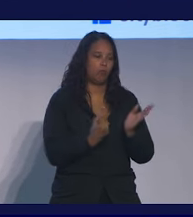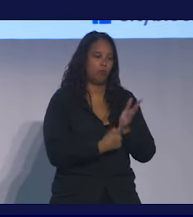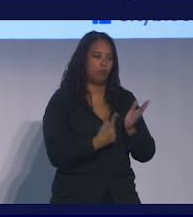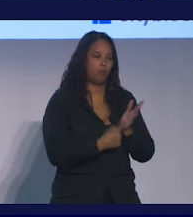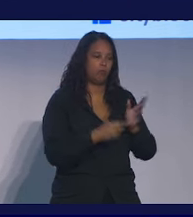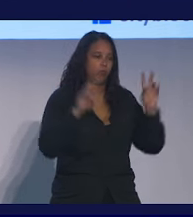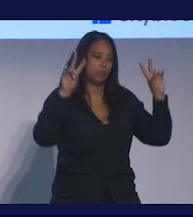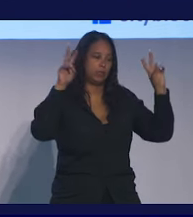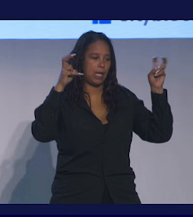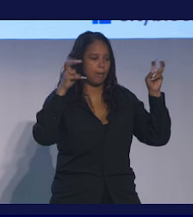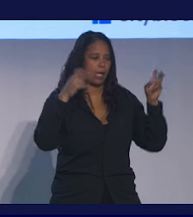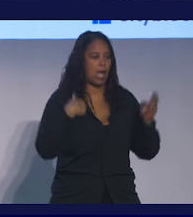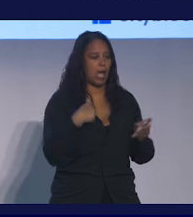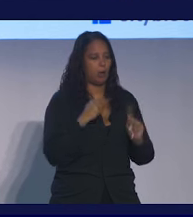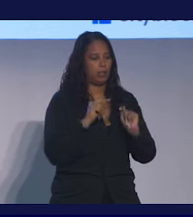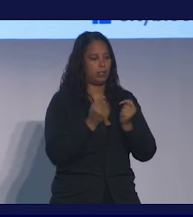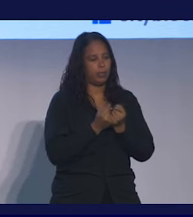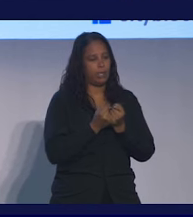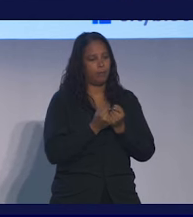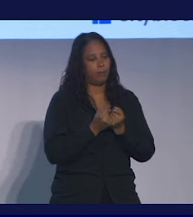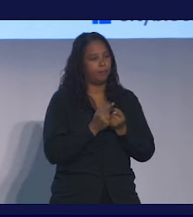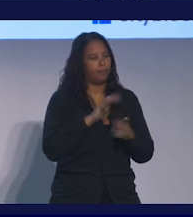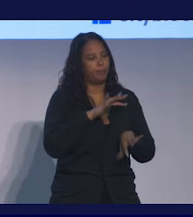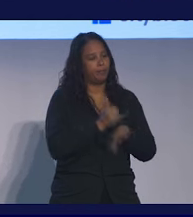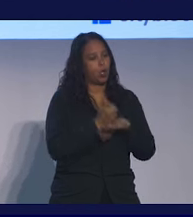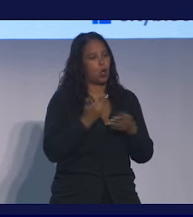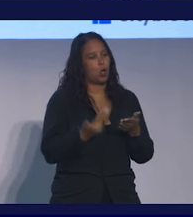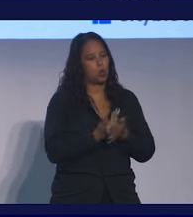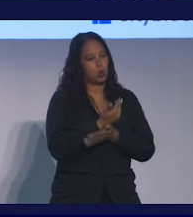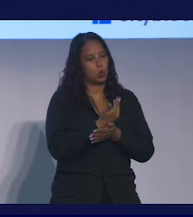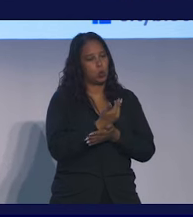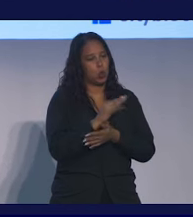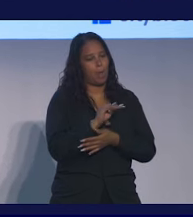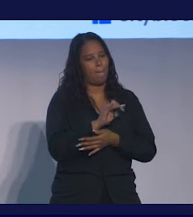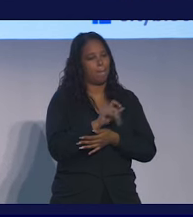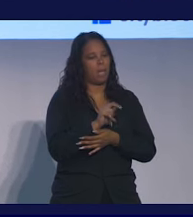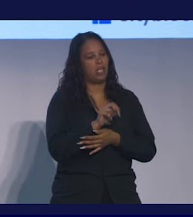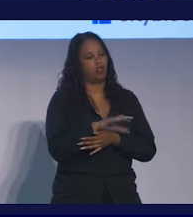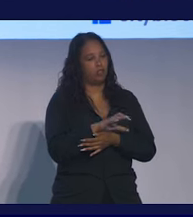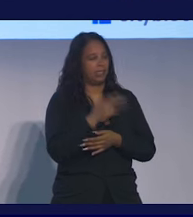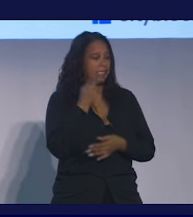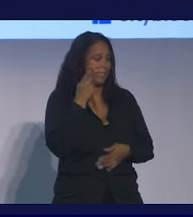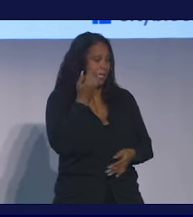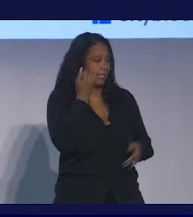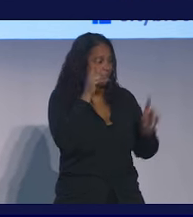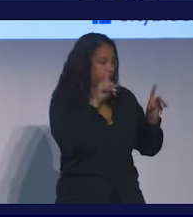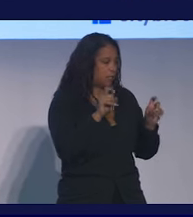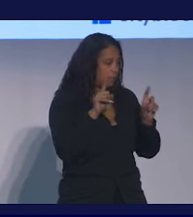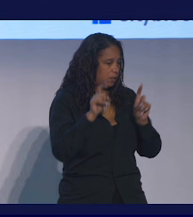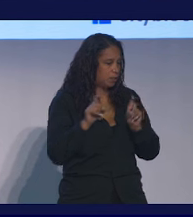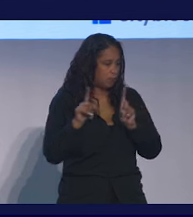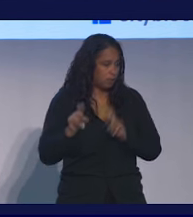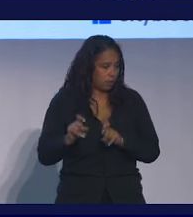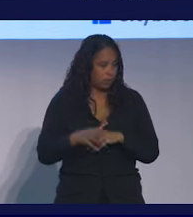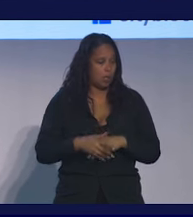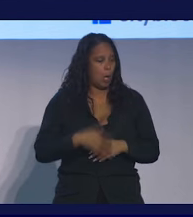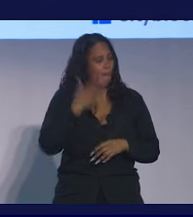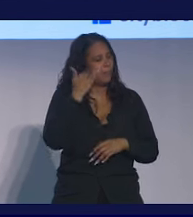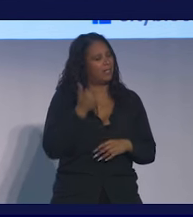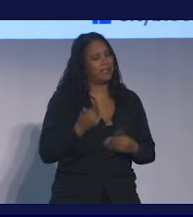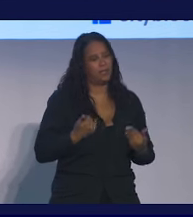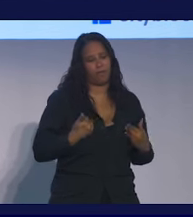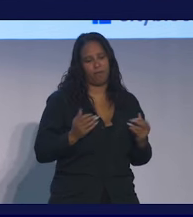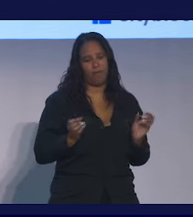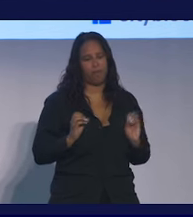Our team is actually working on building a new metric that we hope to start to validate and test out for this because there's actually nothing